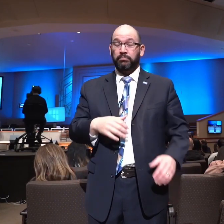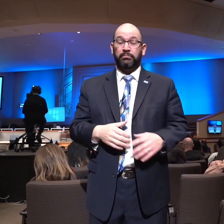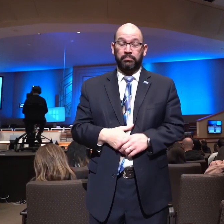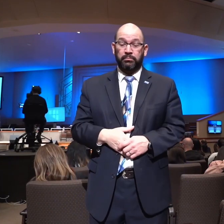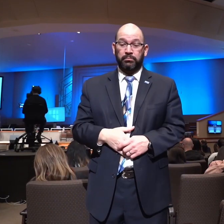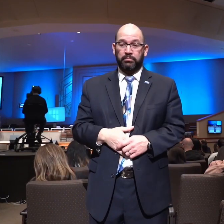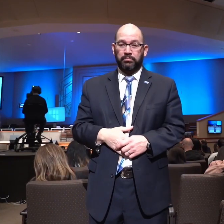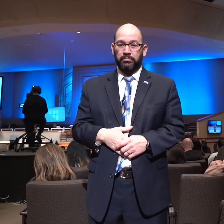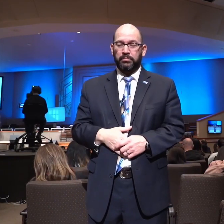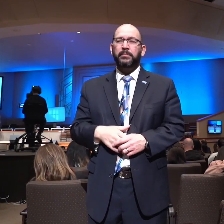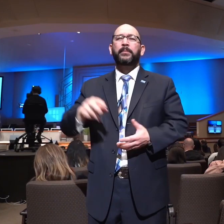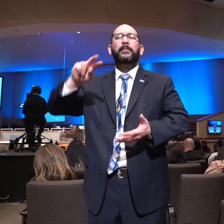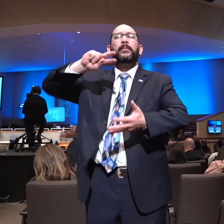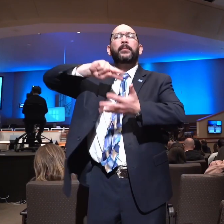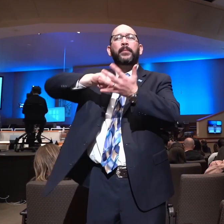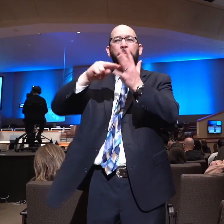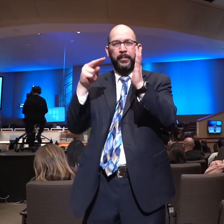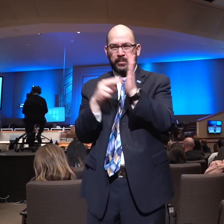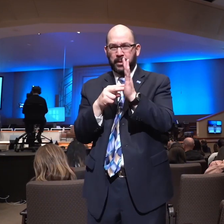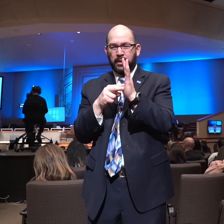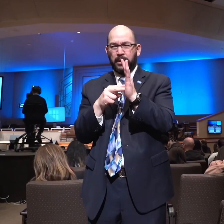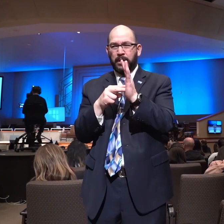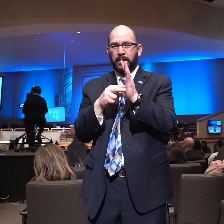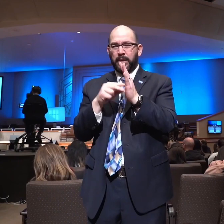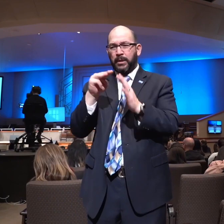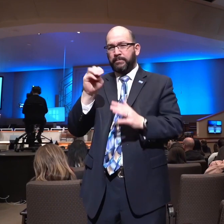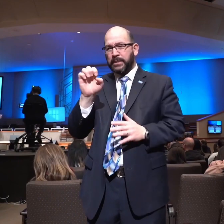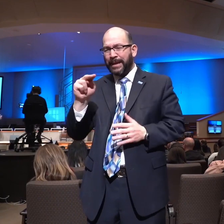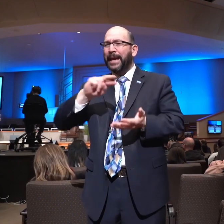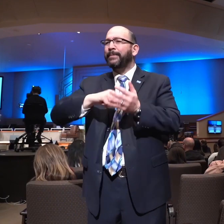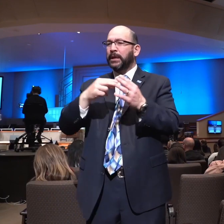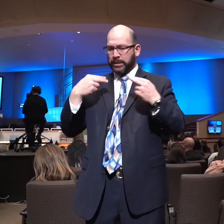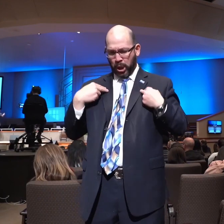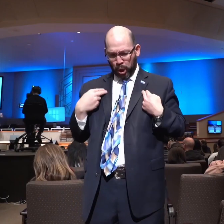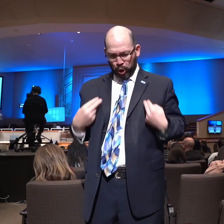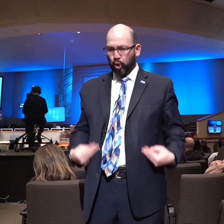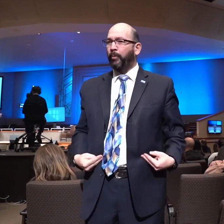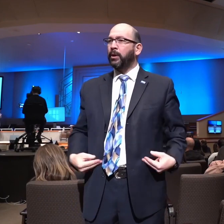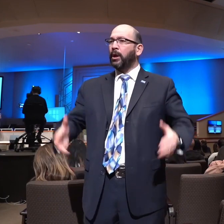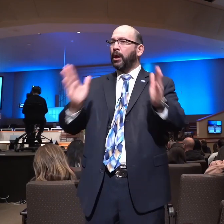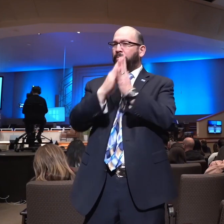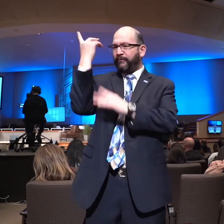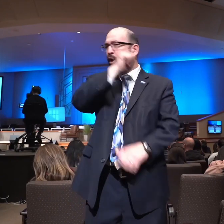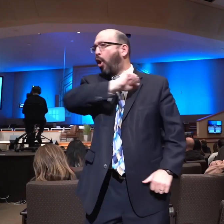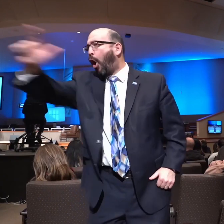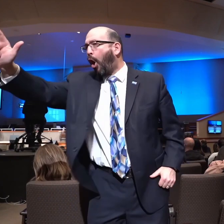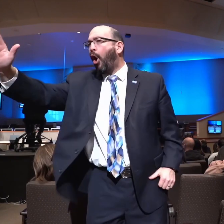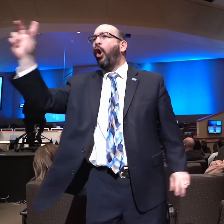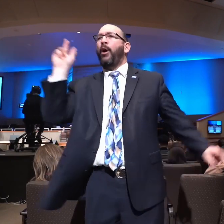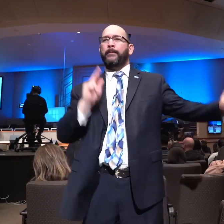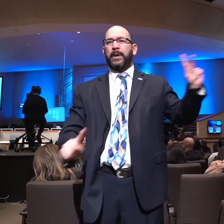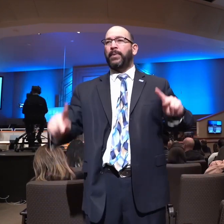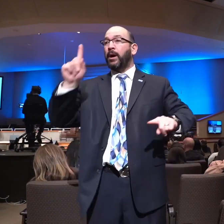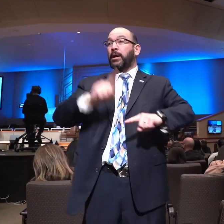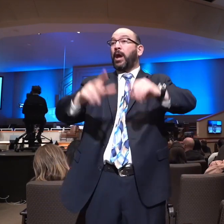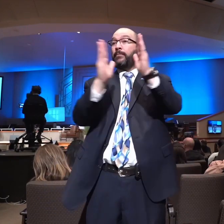Speaking here, the word men, anthropos, humans, all, all people, everybody. Look it. You can't pray for the wrong